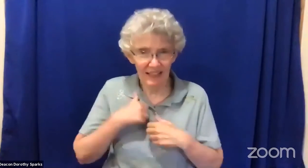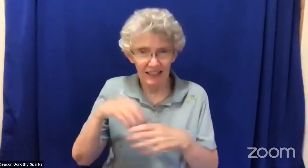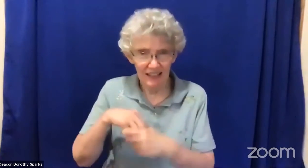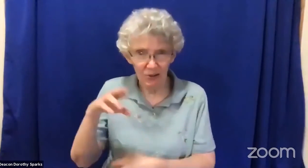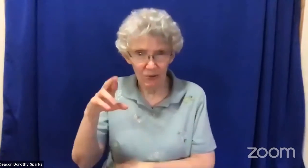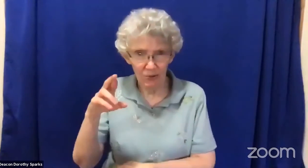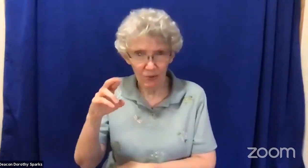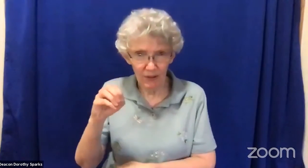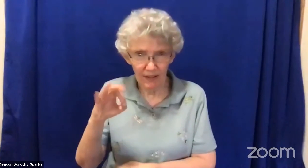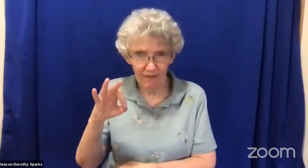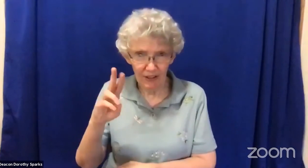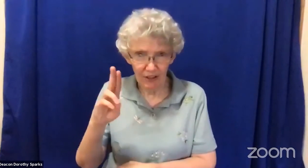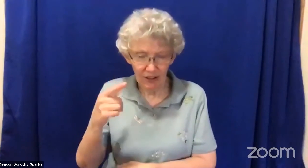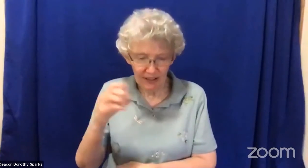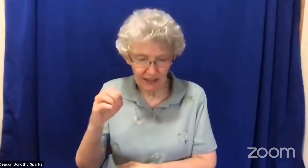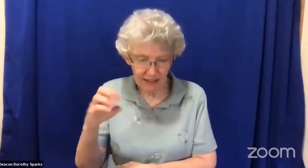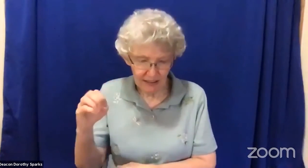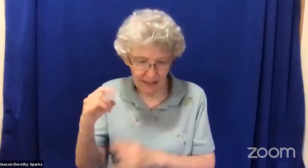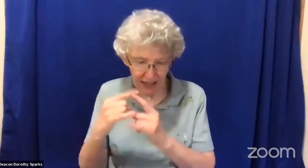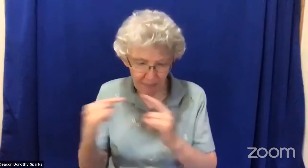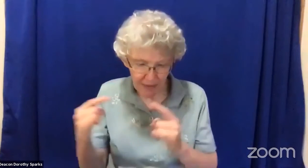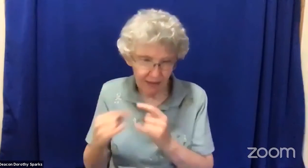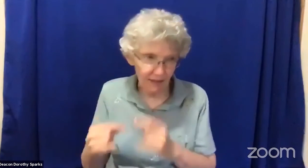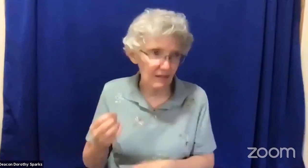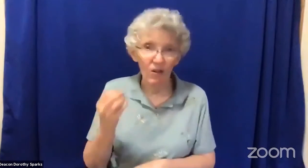they live in refugee camps or jails